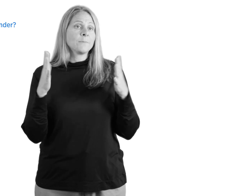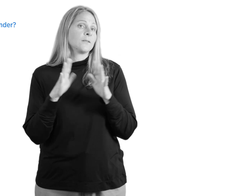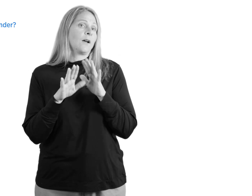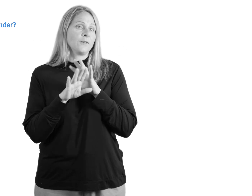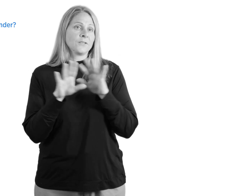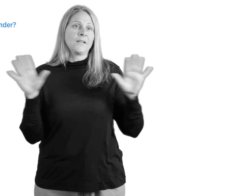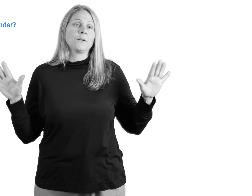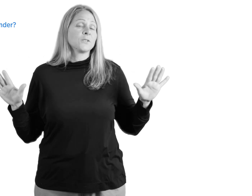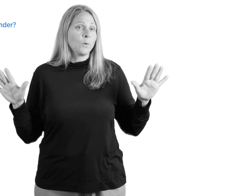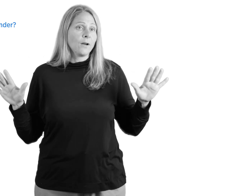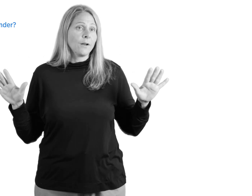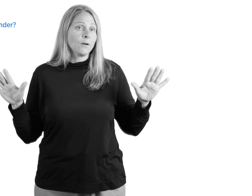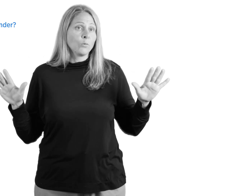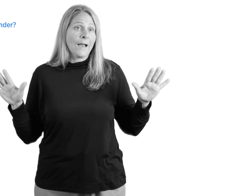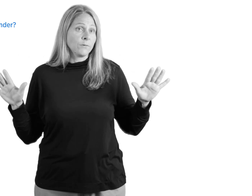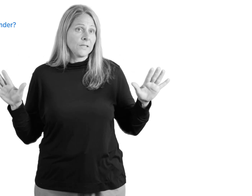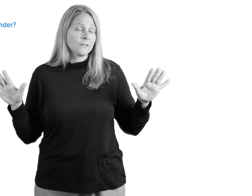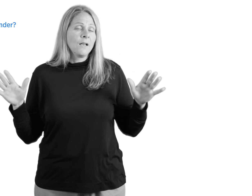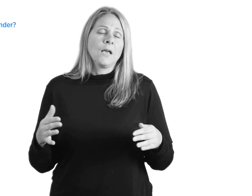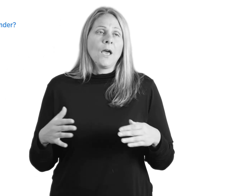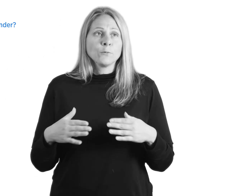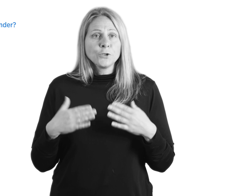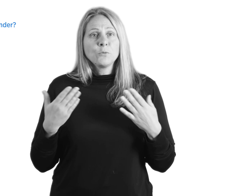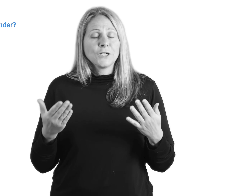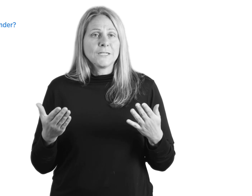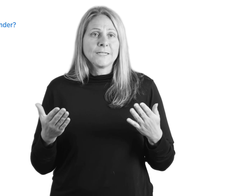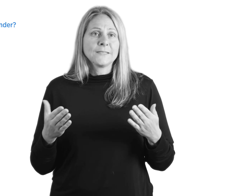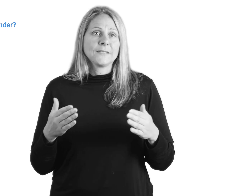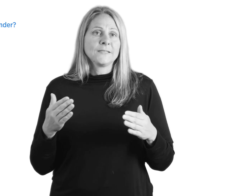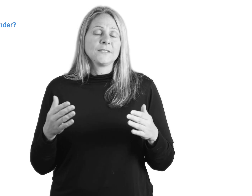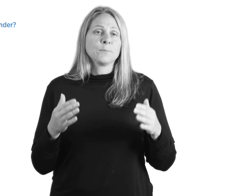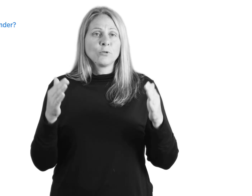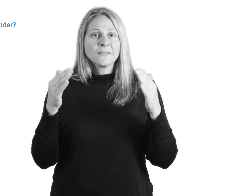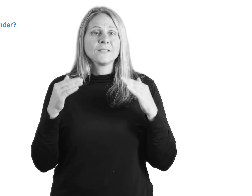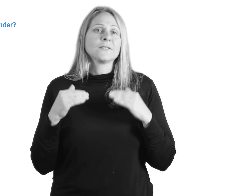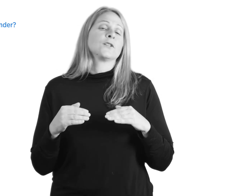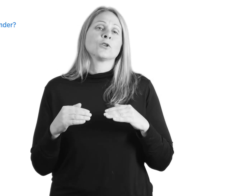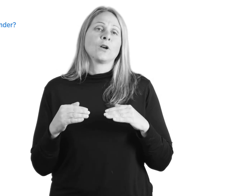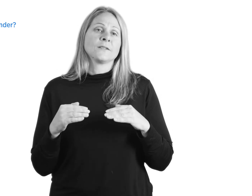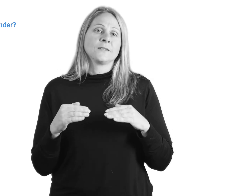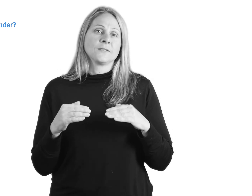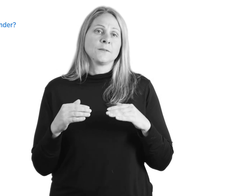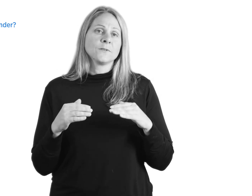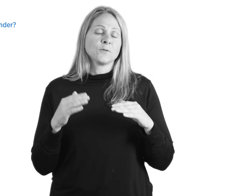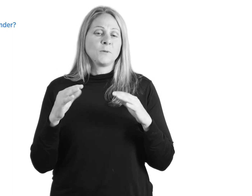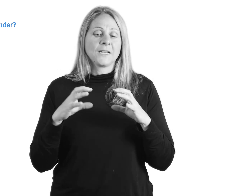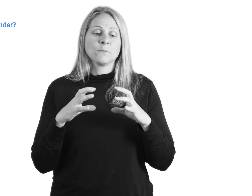understanding what's going on around it. And really what it does is it depresses the neuron systems from being able